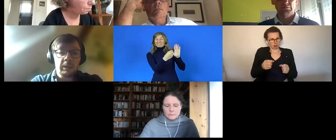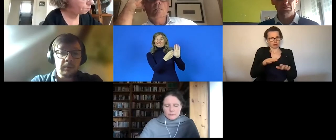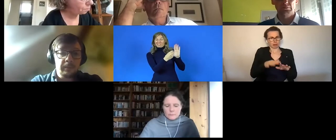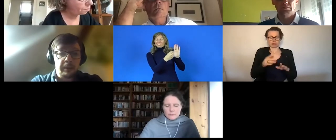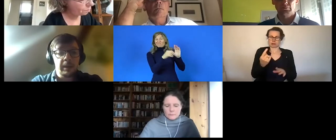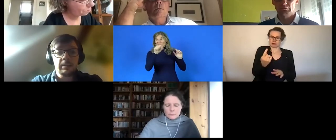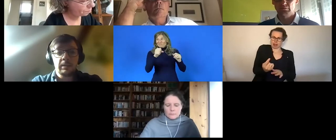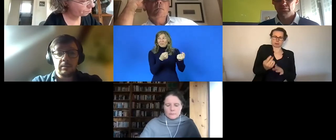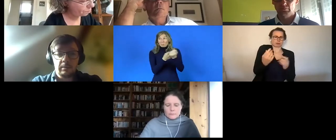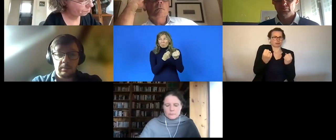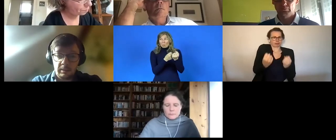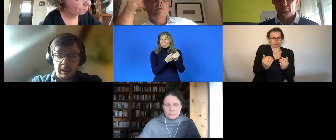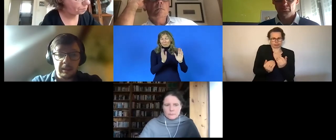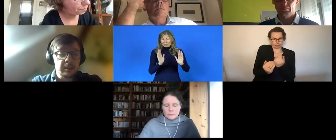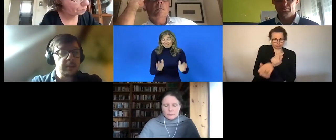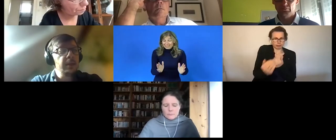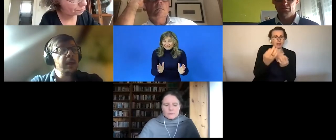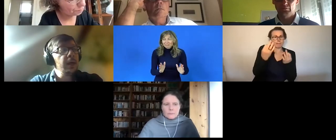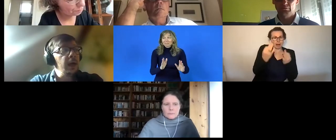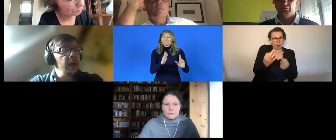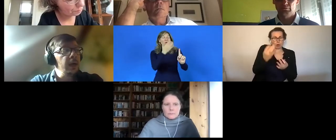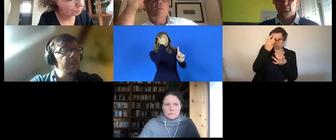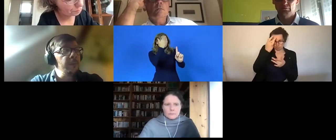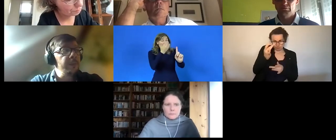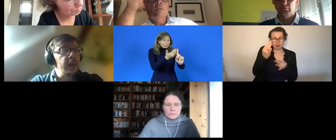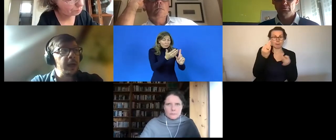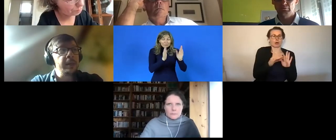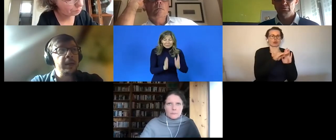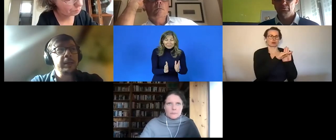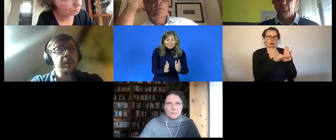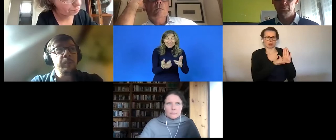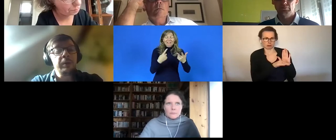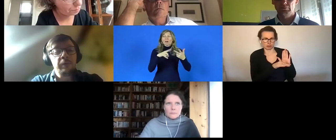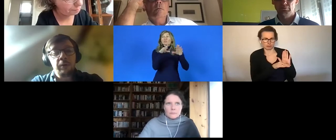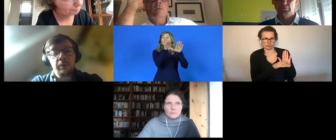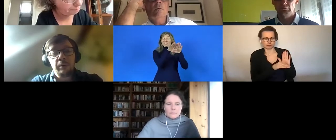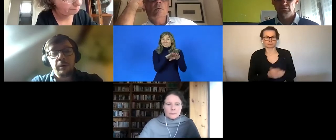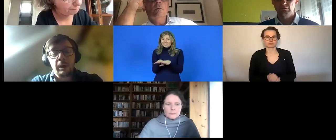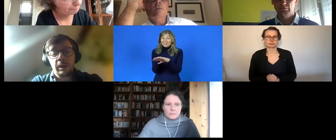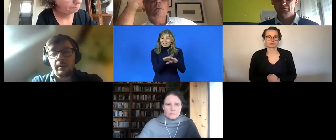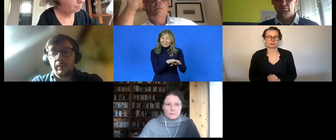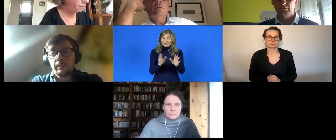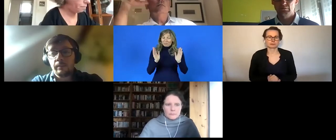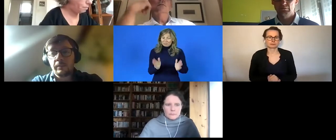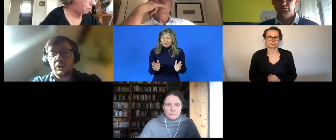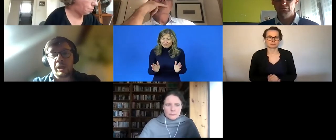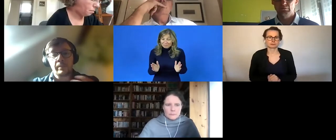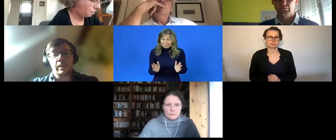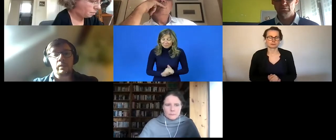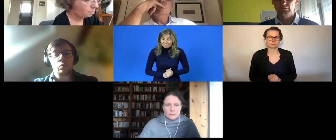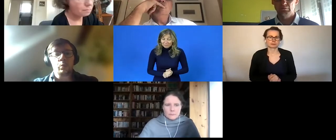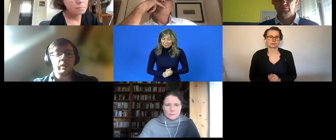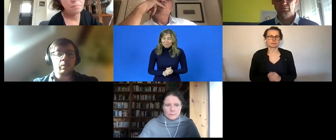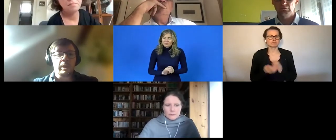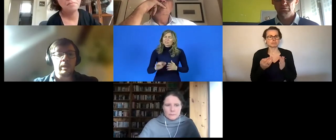recognition and needs standards um and that it can be further uh shaped